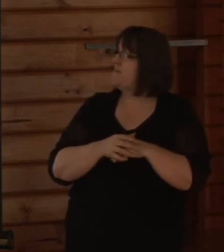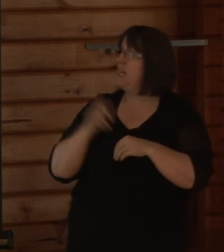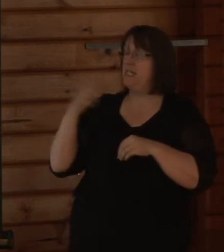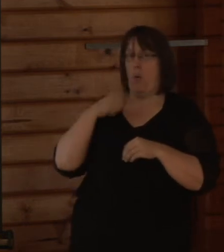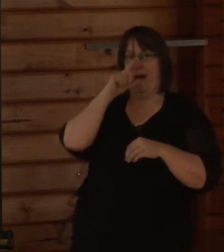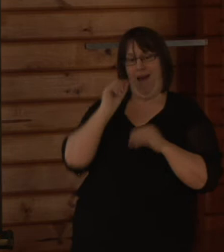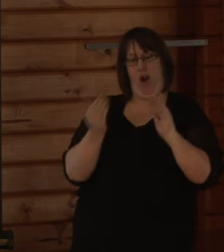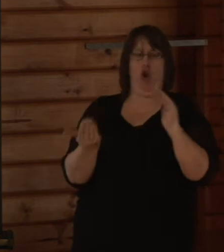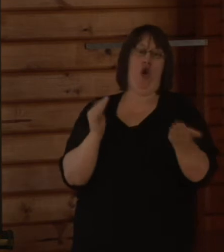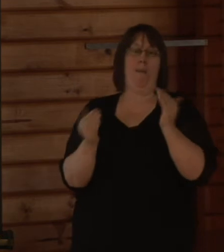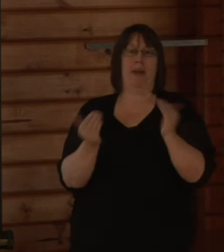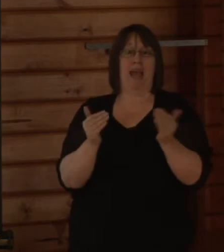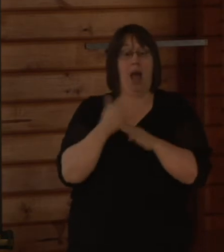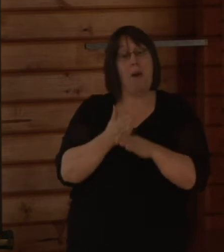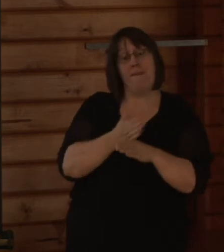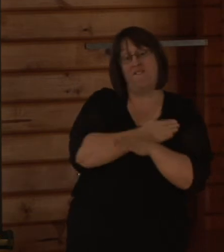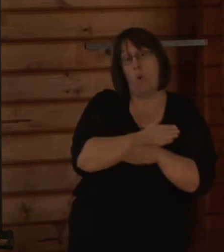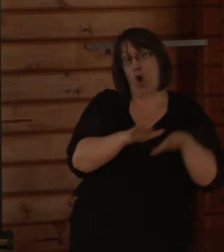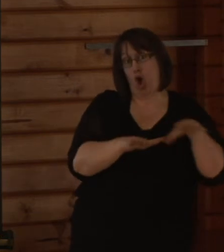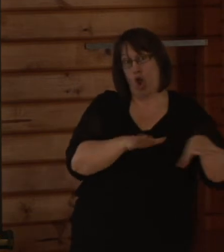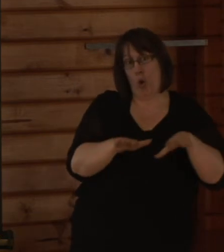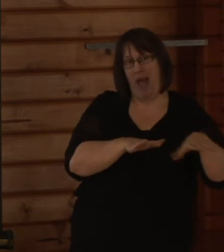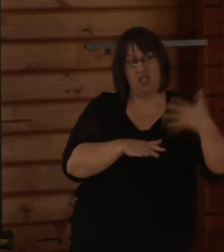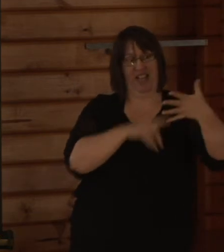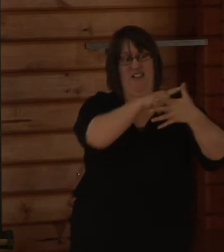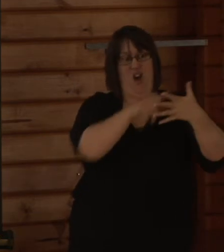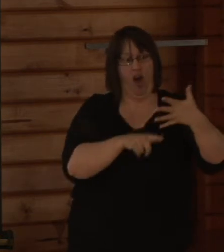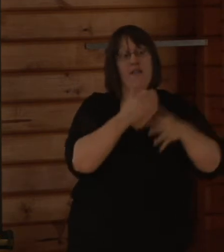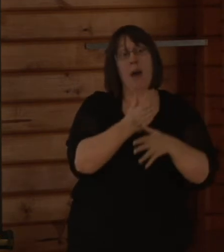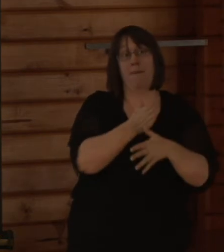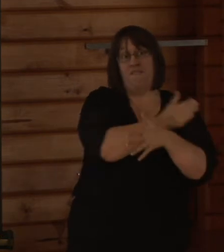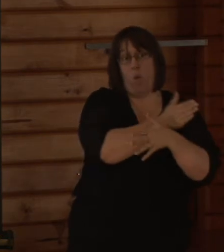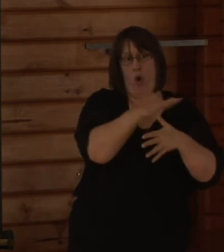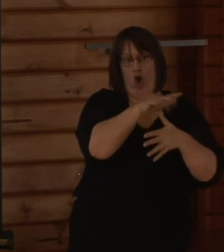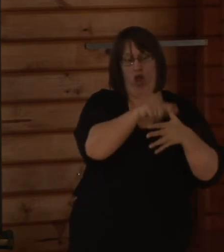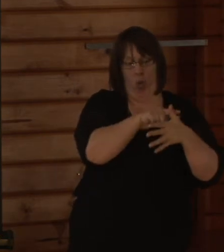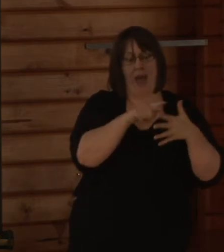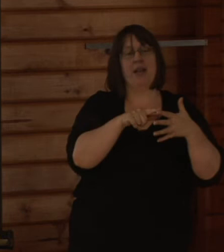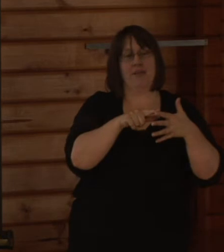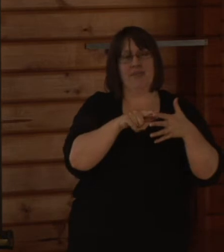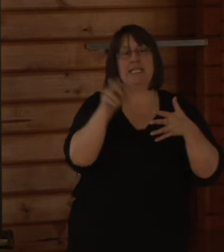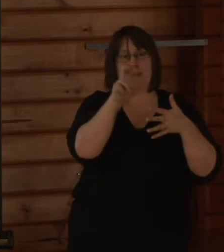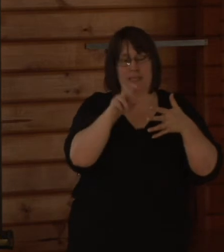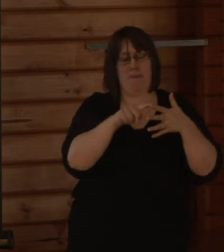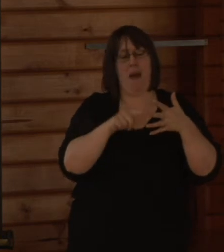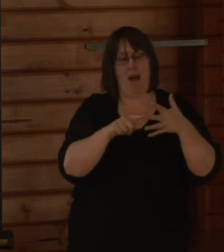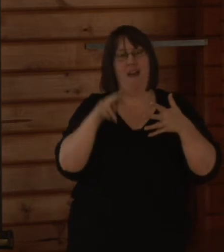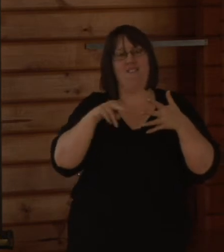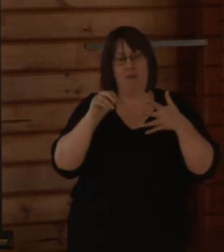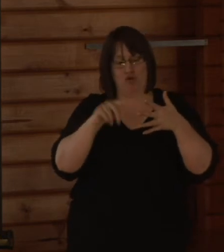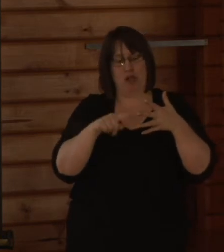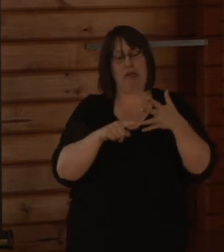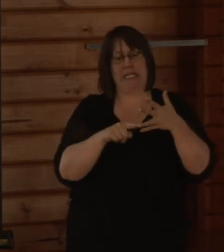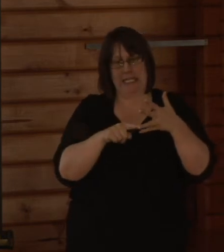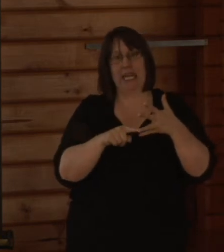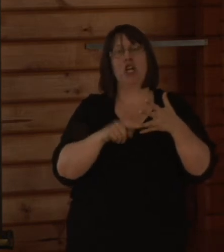compare back to a pre-Sectember 2010 set of LIDAR surveys. In